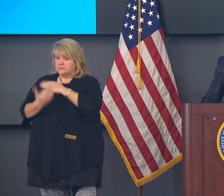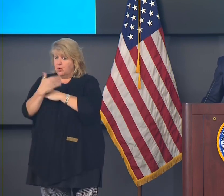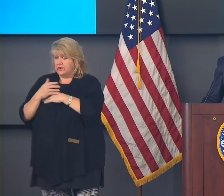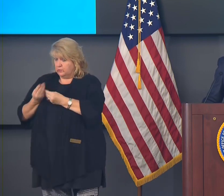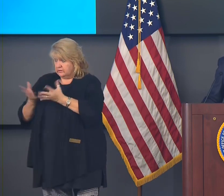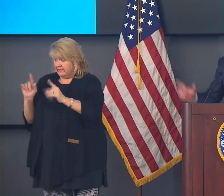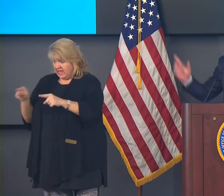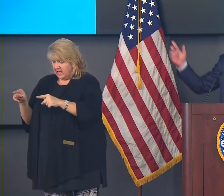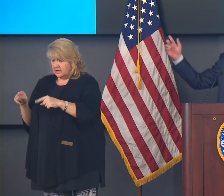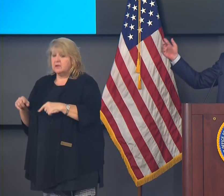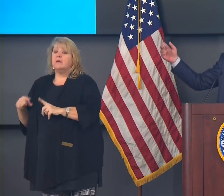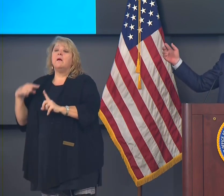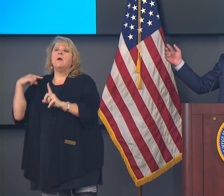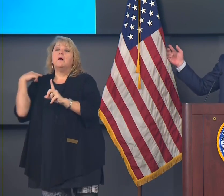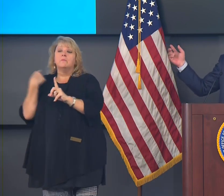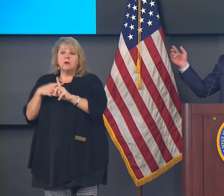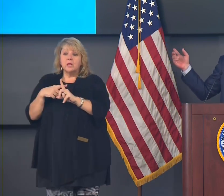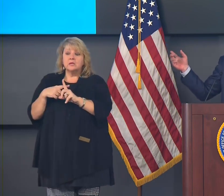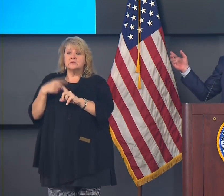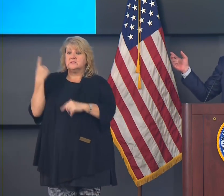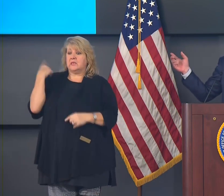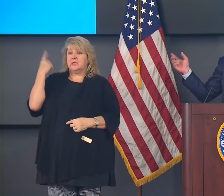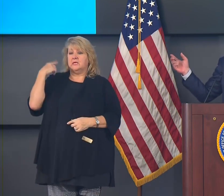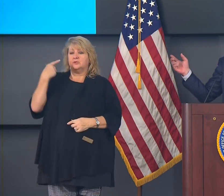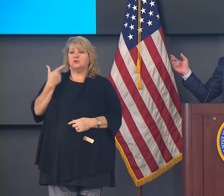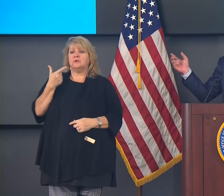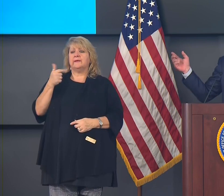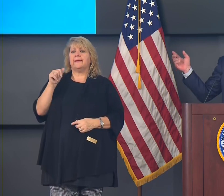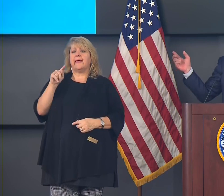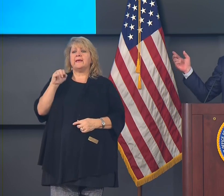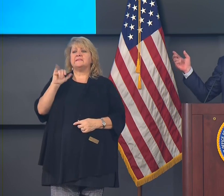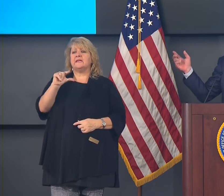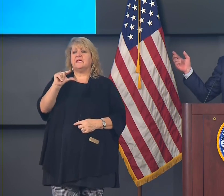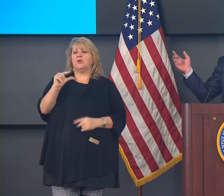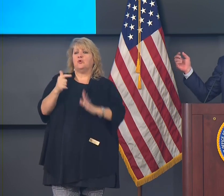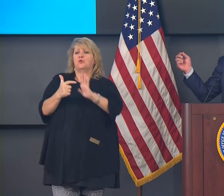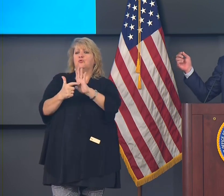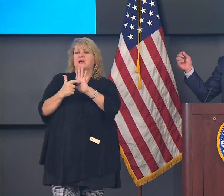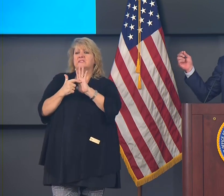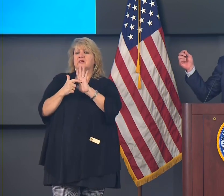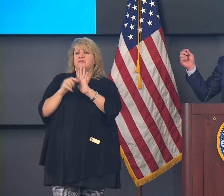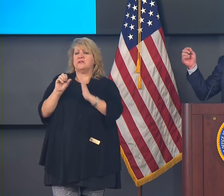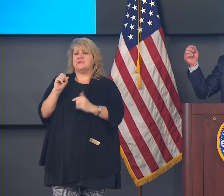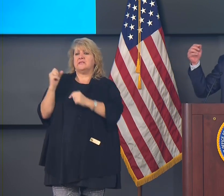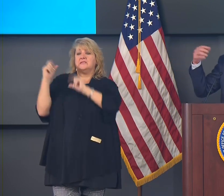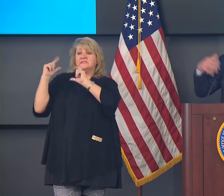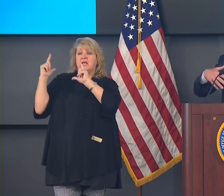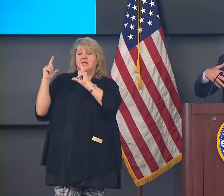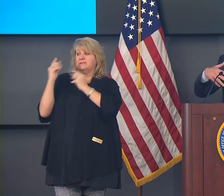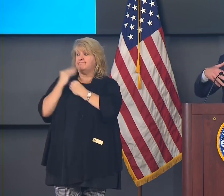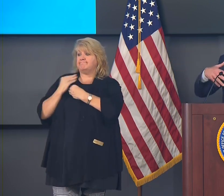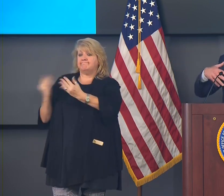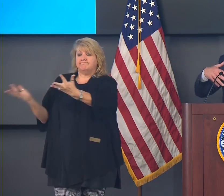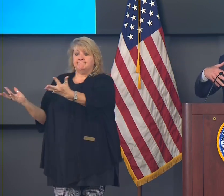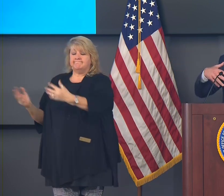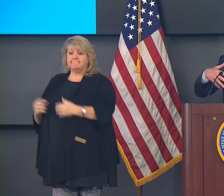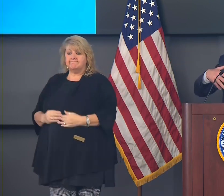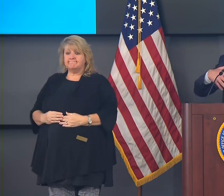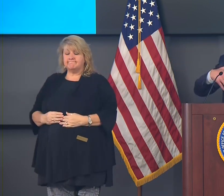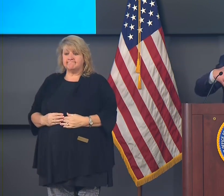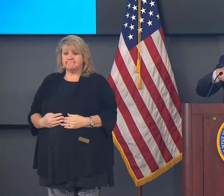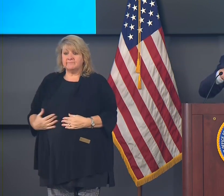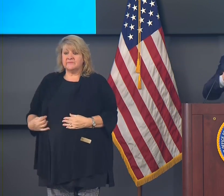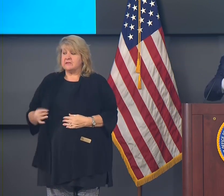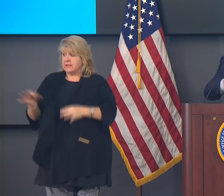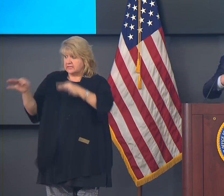we presented all of these gating criteria slides to the speaker and to the president, talked about where we were,